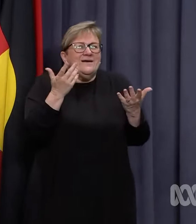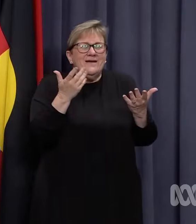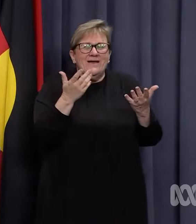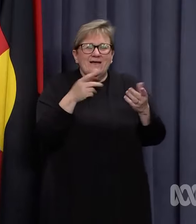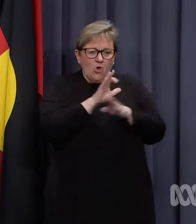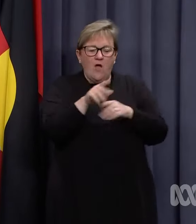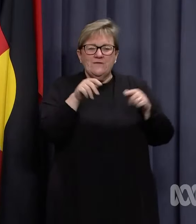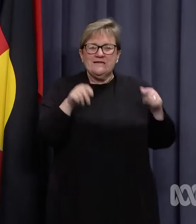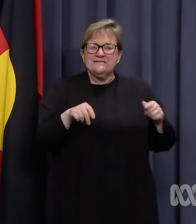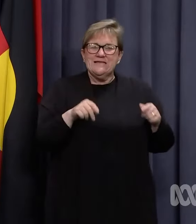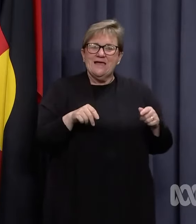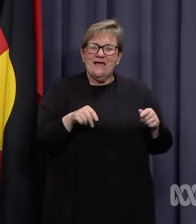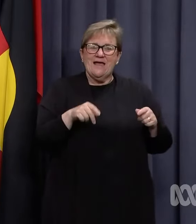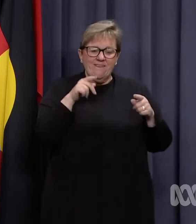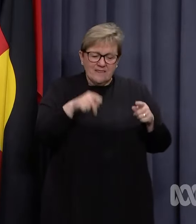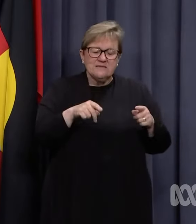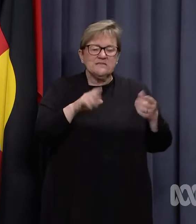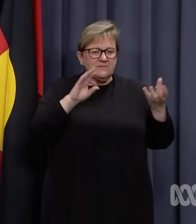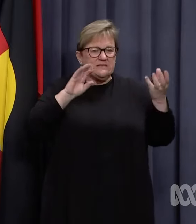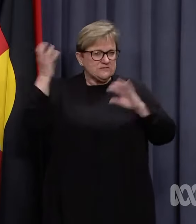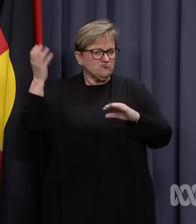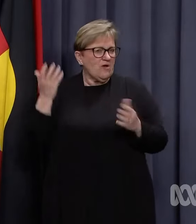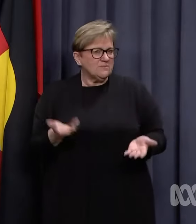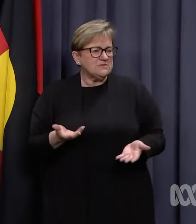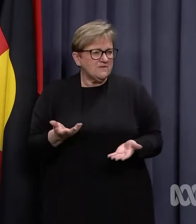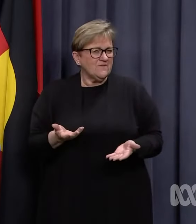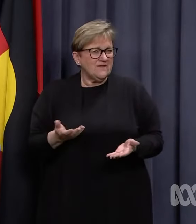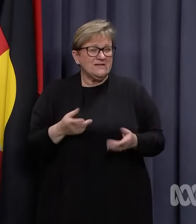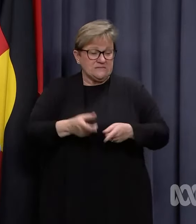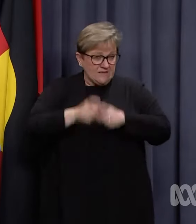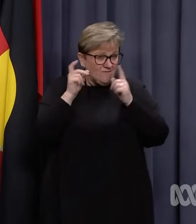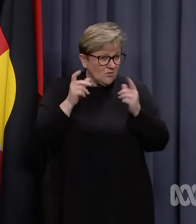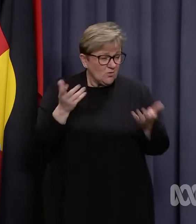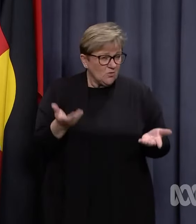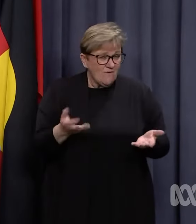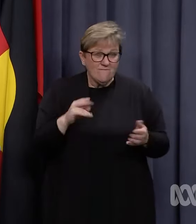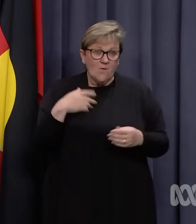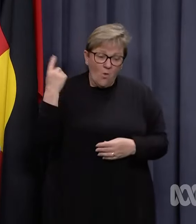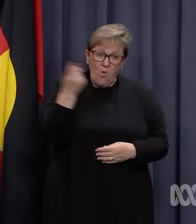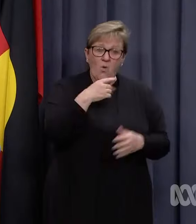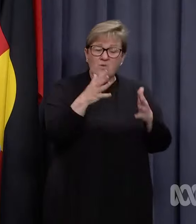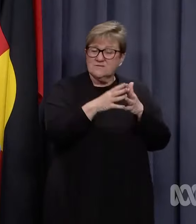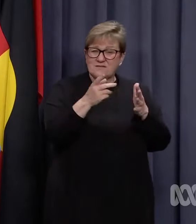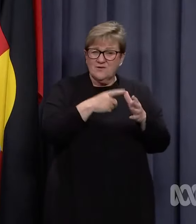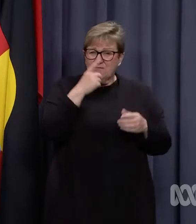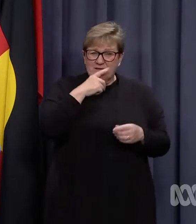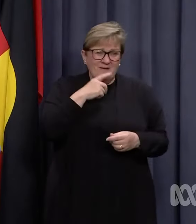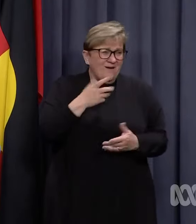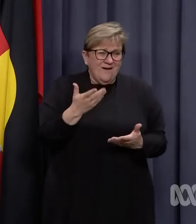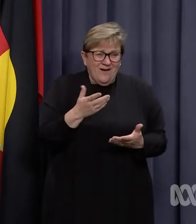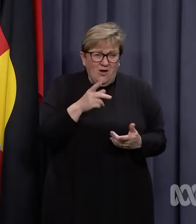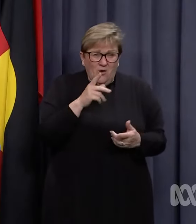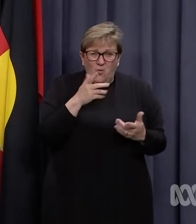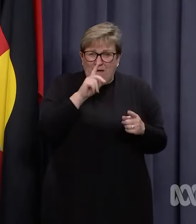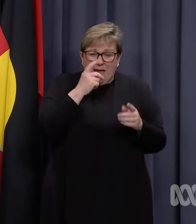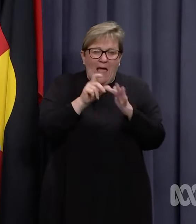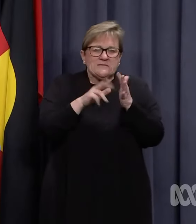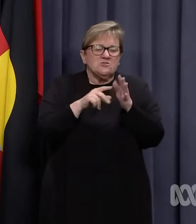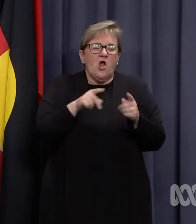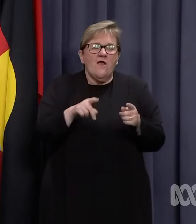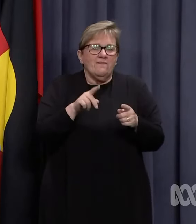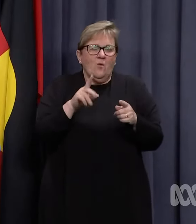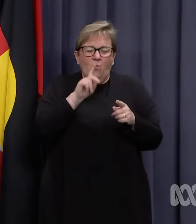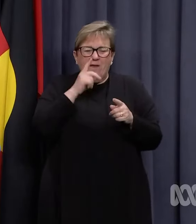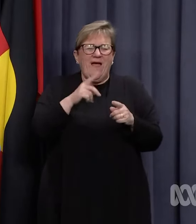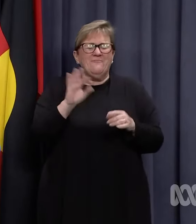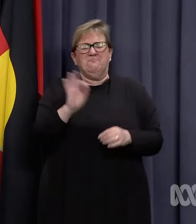this has been disruptive and difficult for all West Australians. No getting around that,